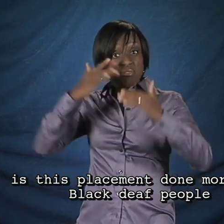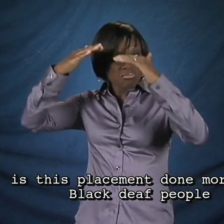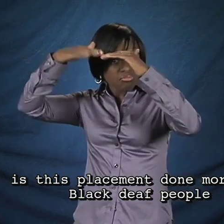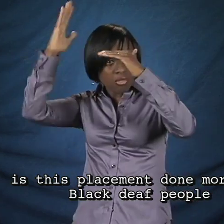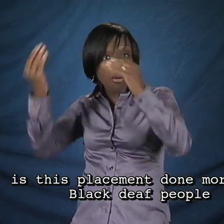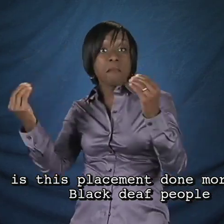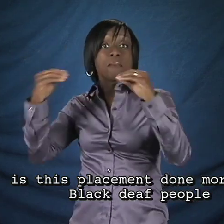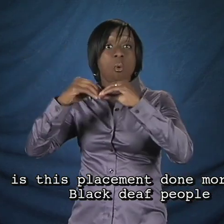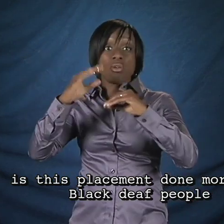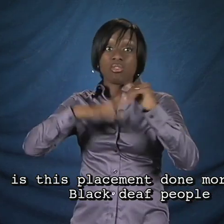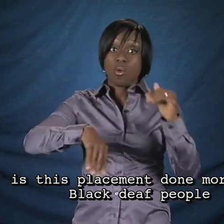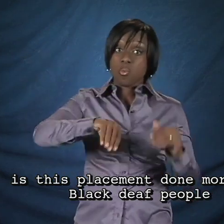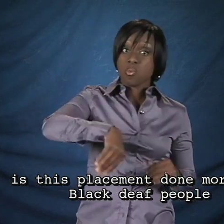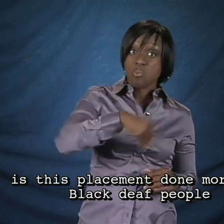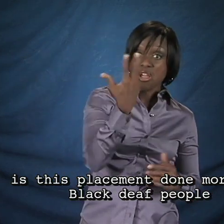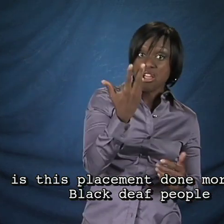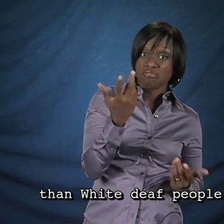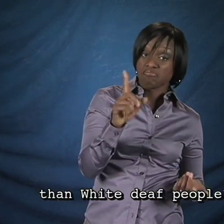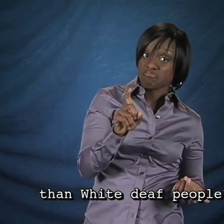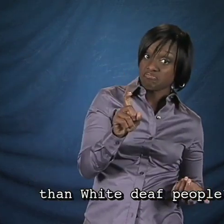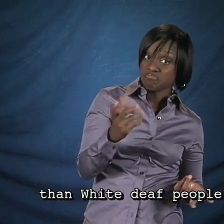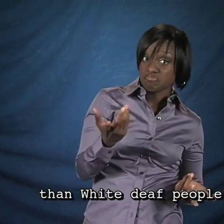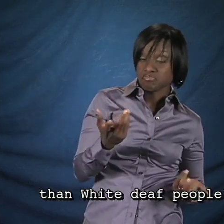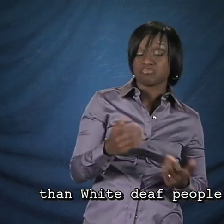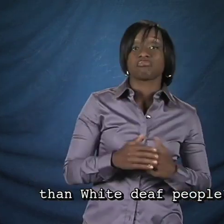placement done more by Black deaf people than white deaf people?